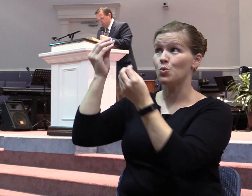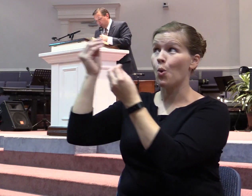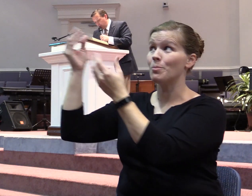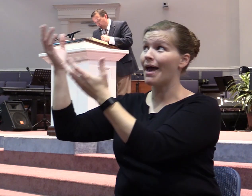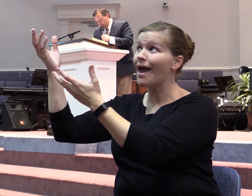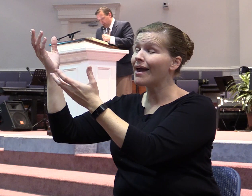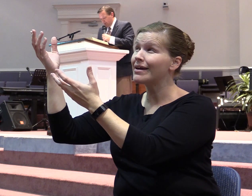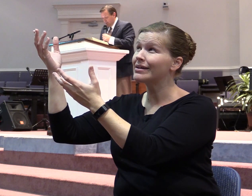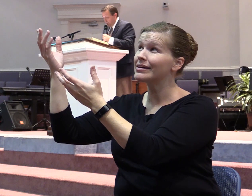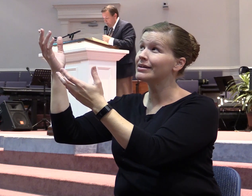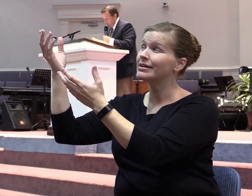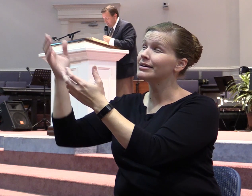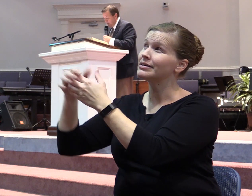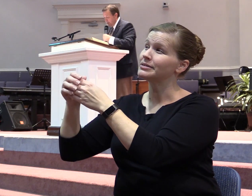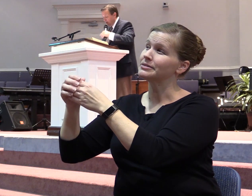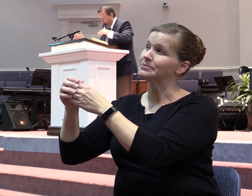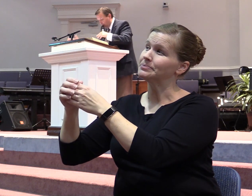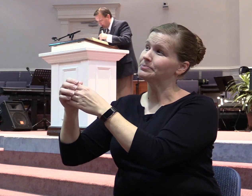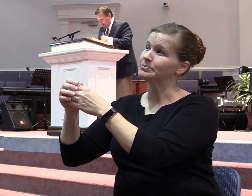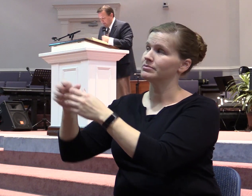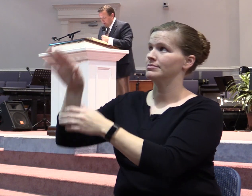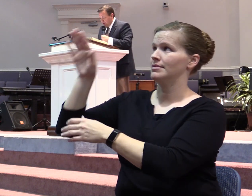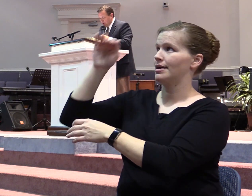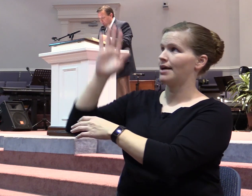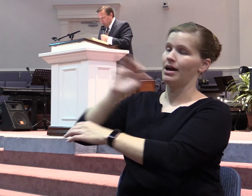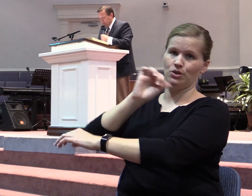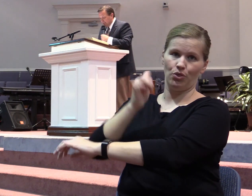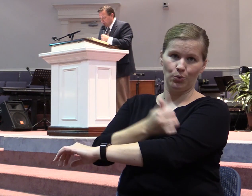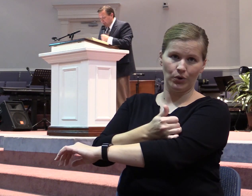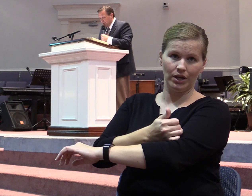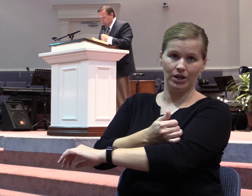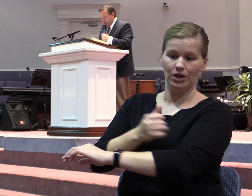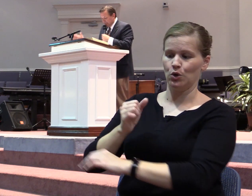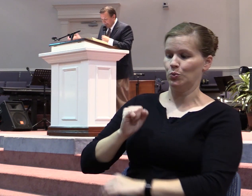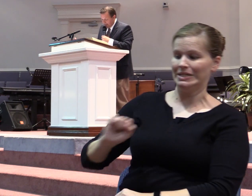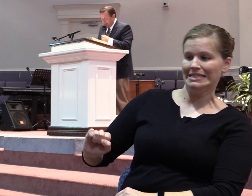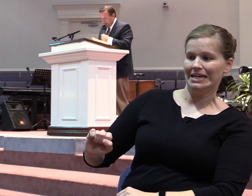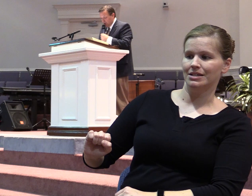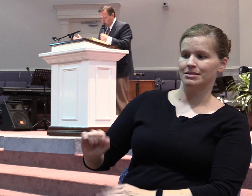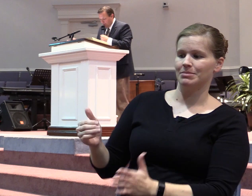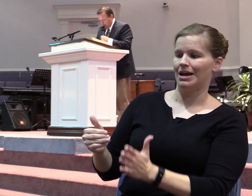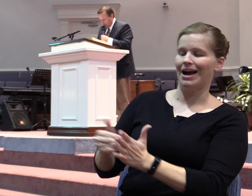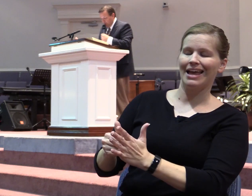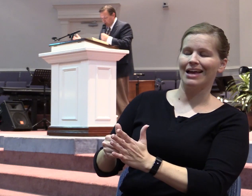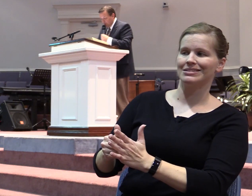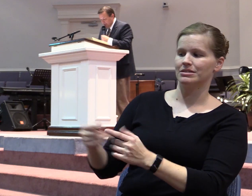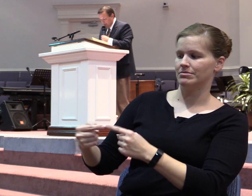to yield, to one's authority. The term resist means to stand against, to oppose, to resist.